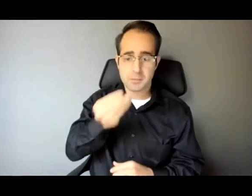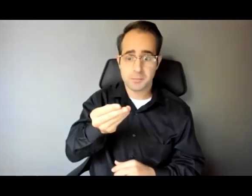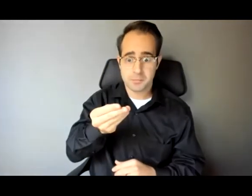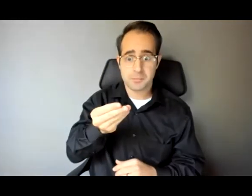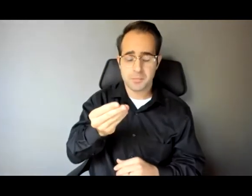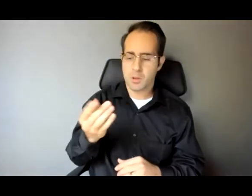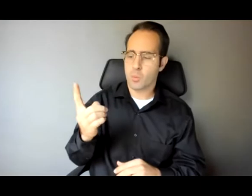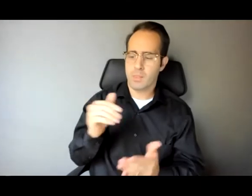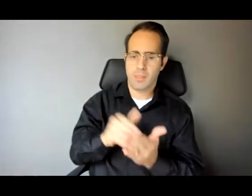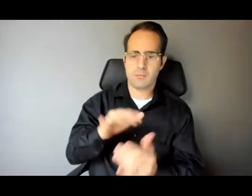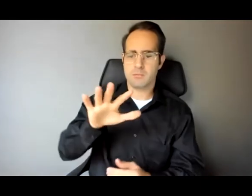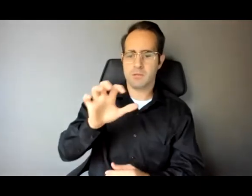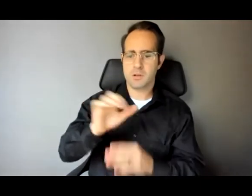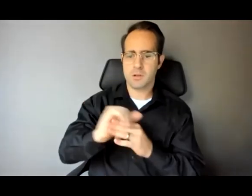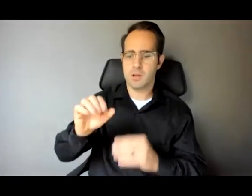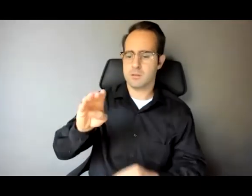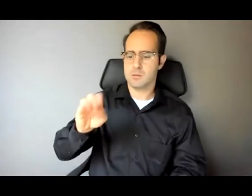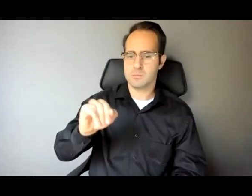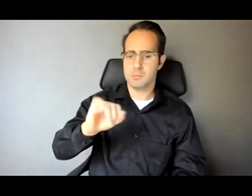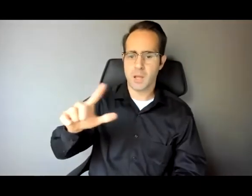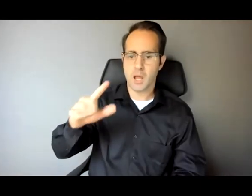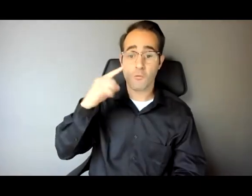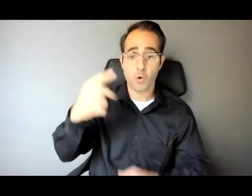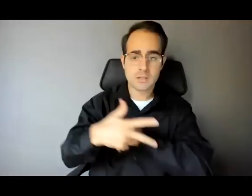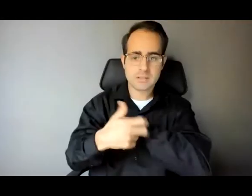shoplifting. Said he wanted to teach me a lesson.